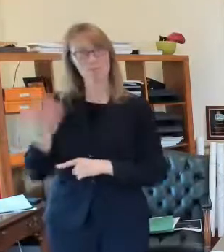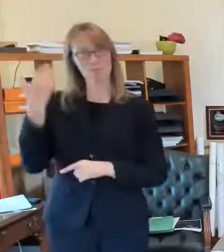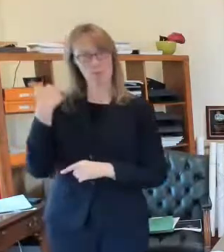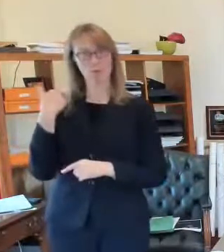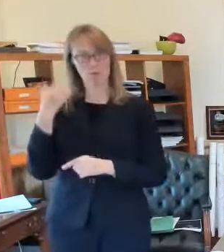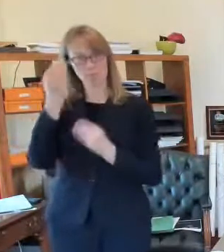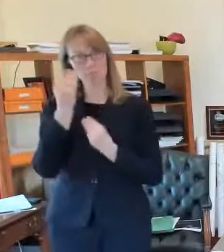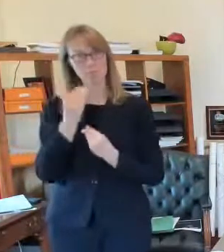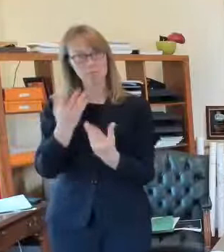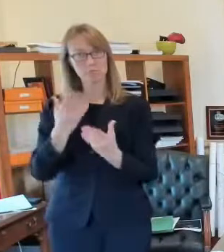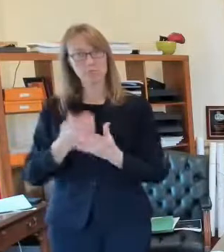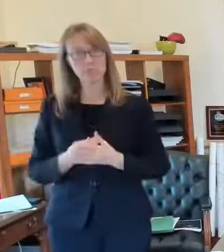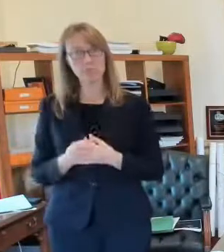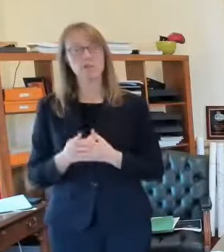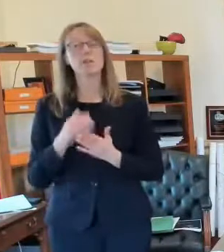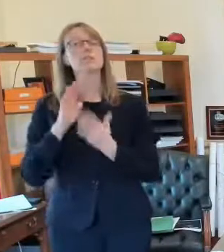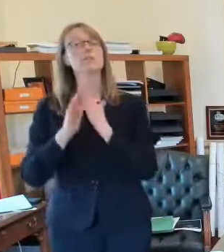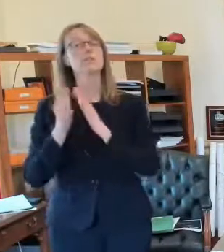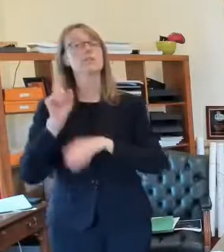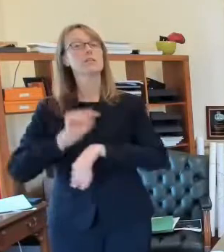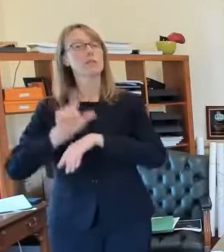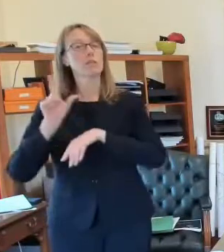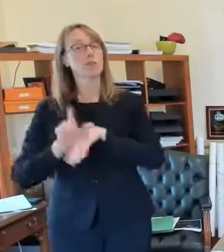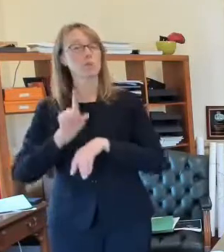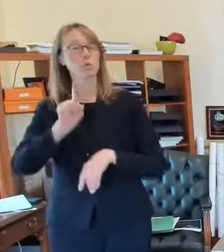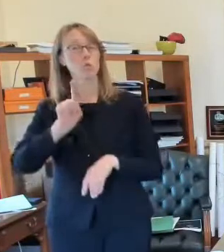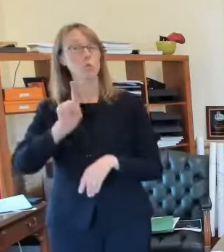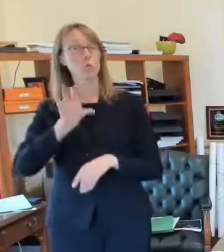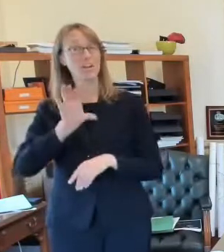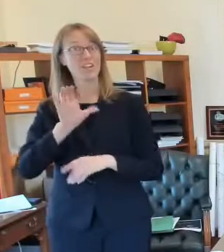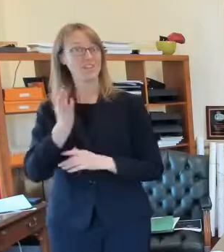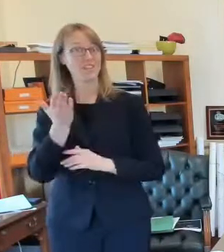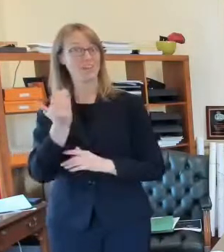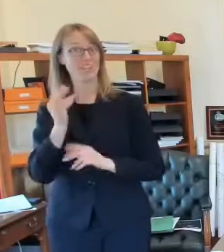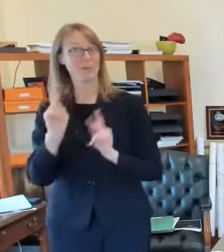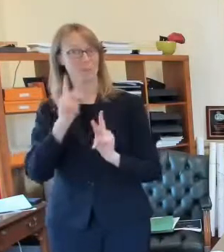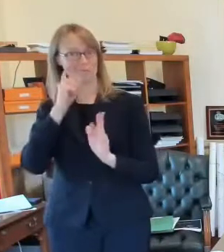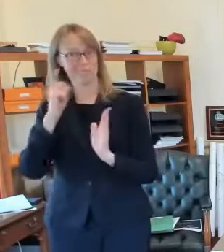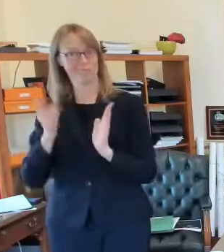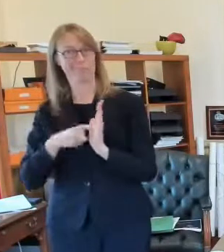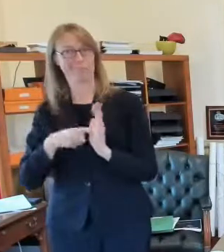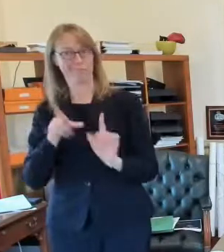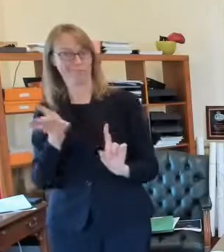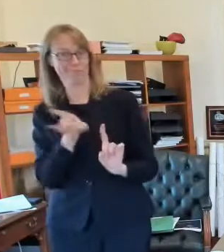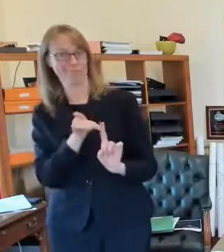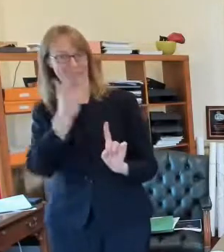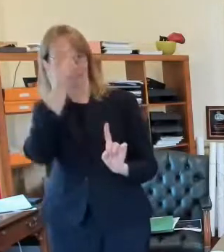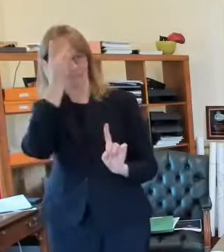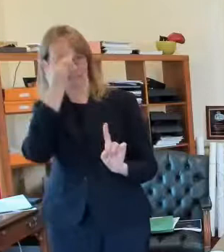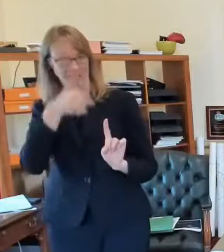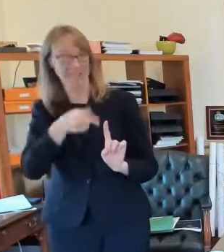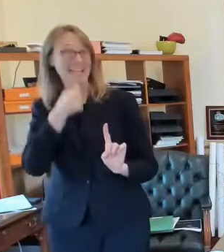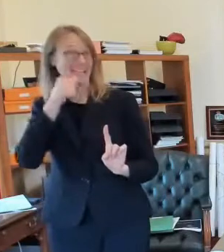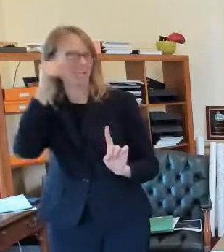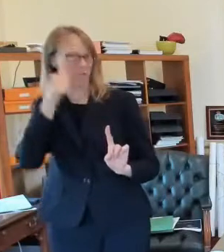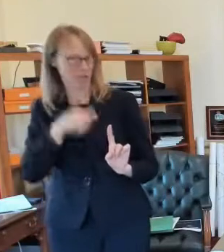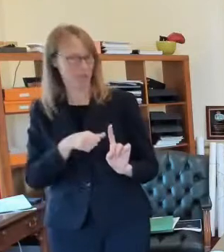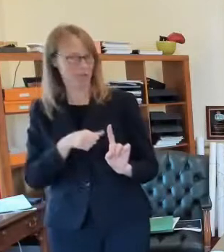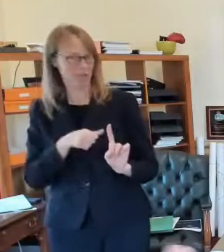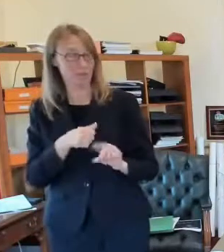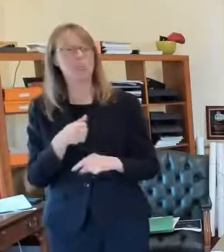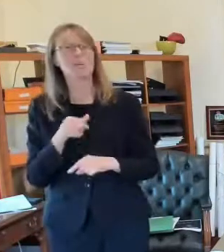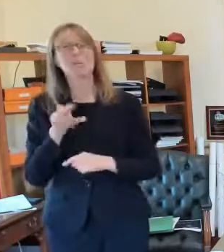had we reported 115 new cases yesterday 75 the day before